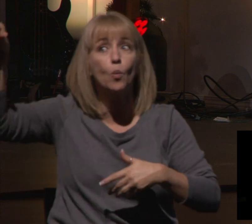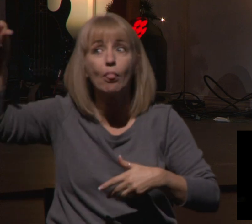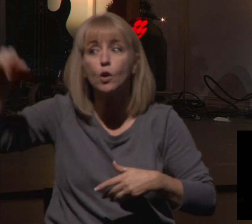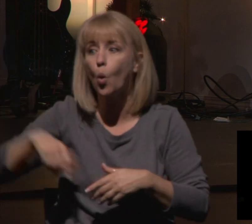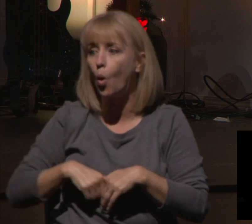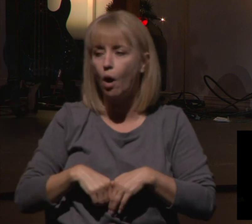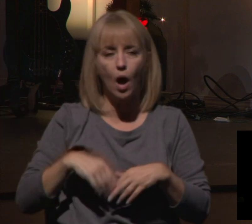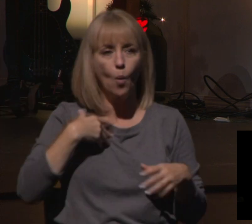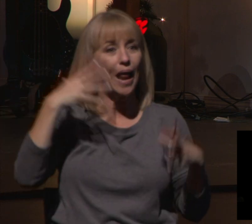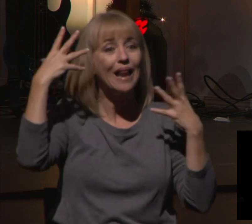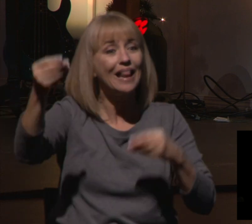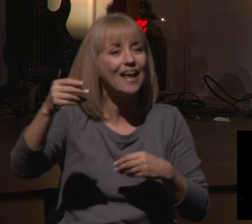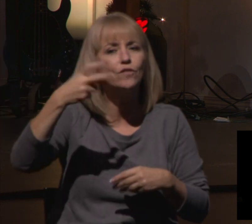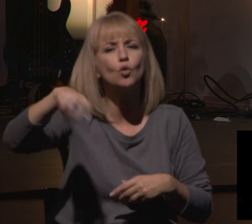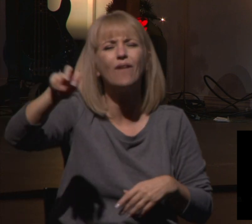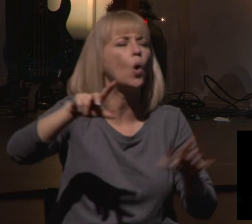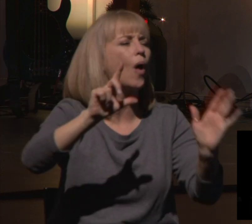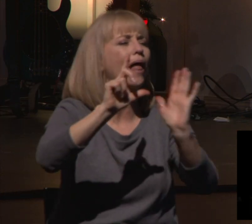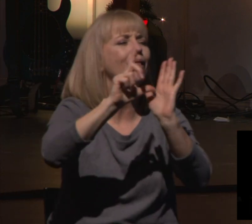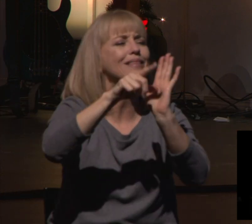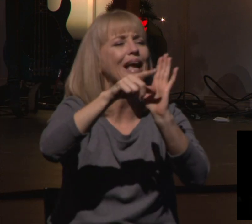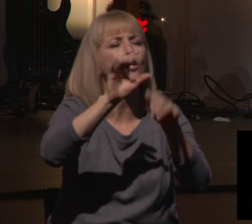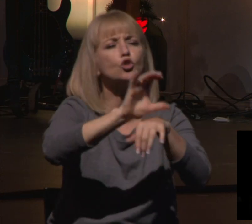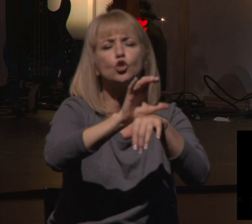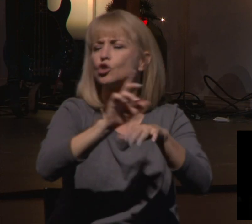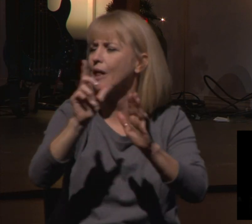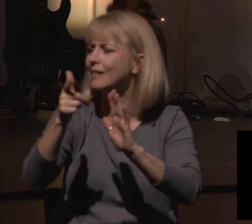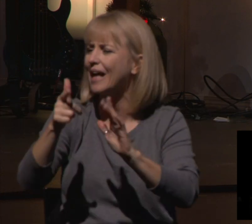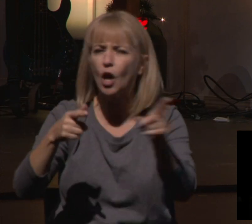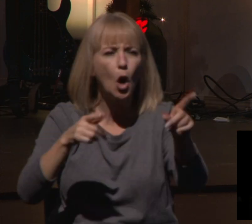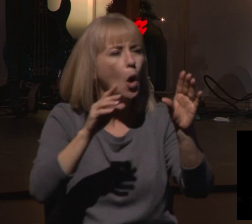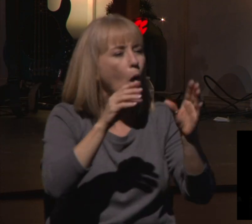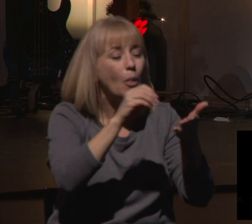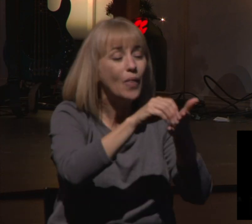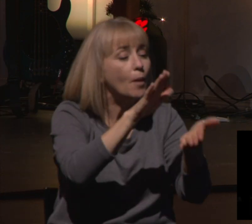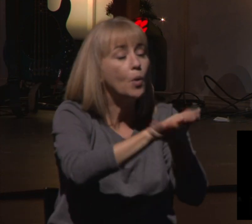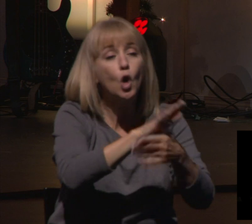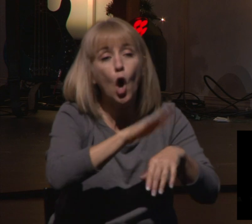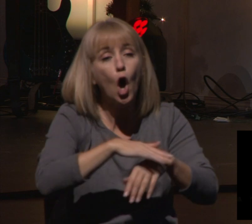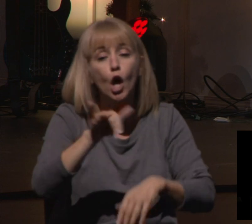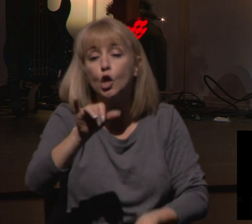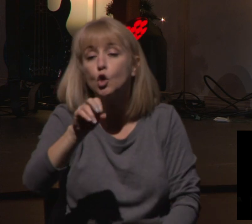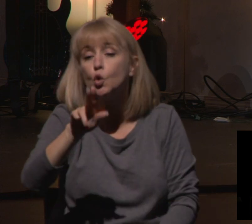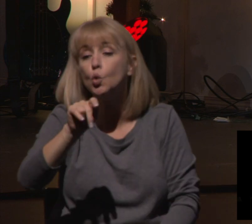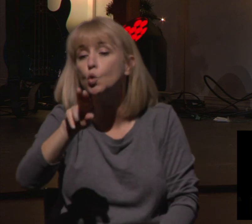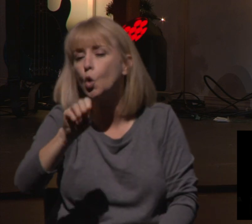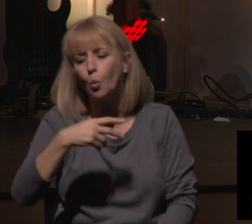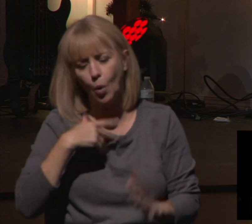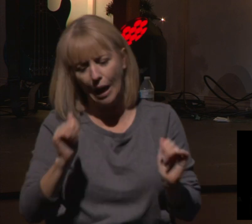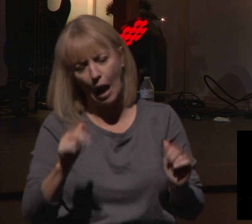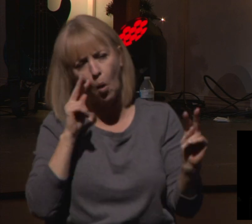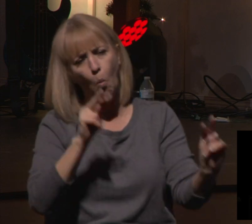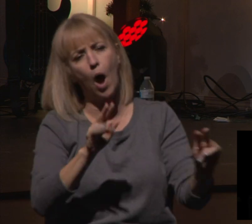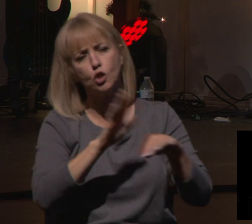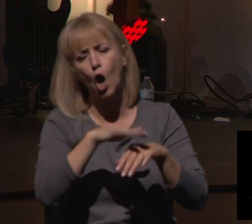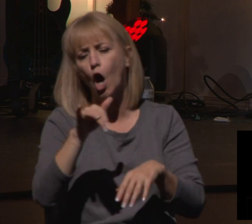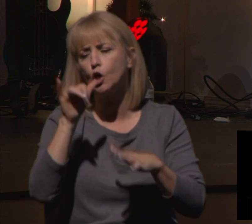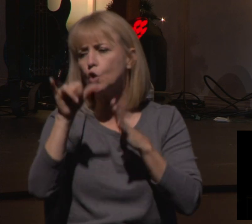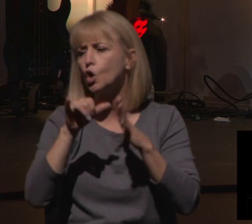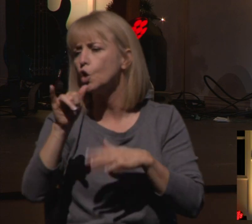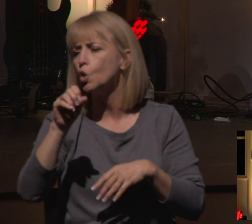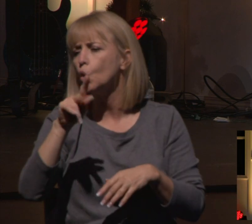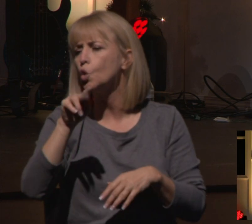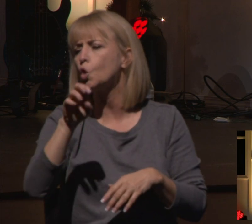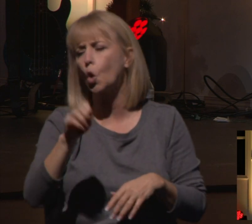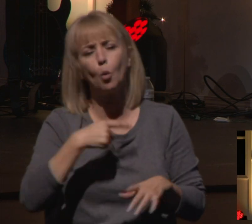began to say what? Well, we'll just get to it later. They posted on YouTube on Tuesday. So why don't we just, we'll just watch the service on Tuesday